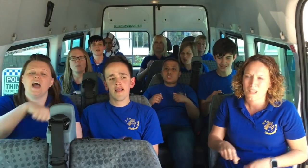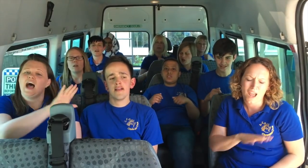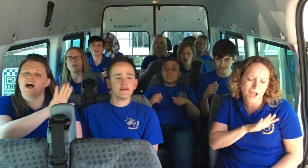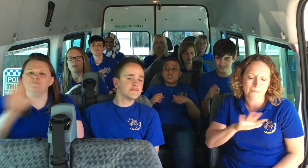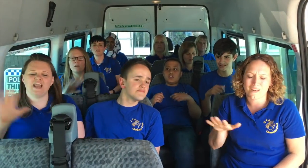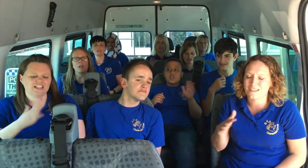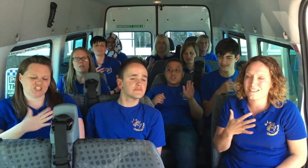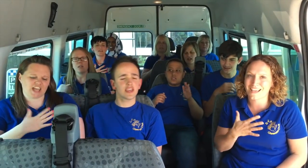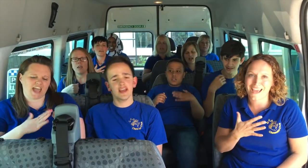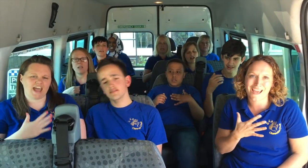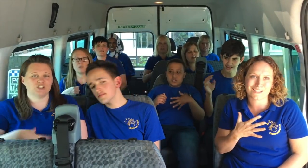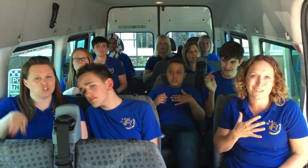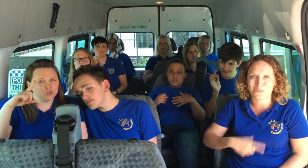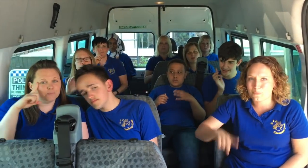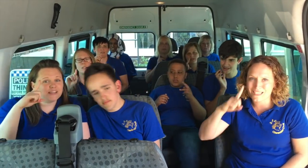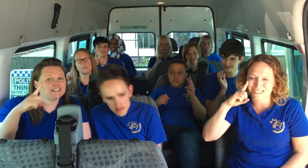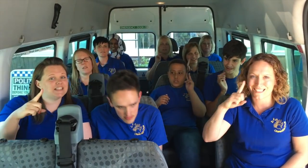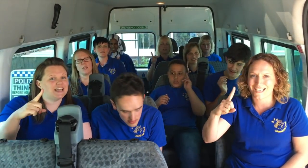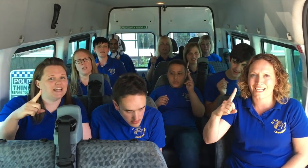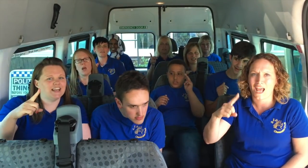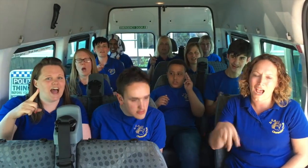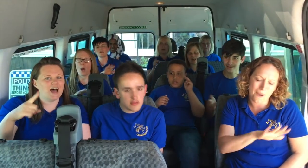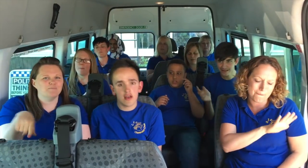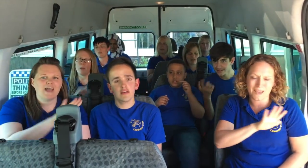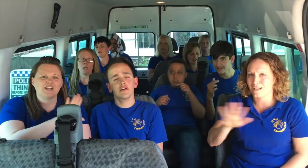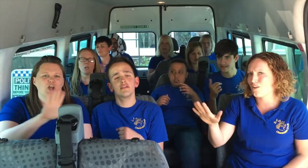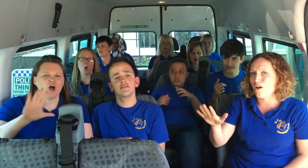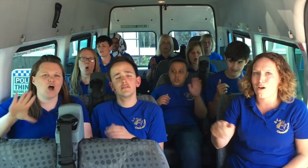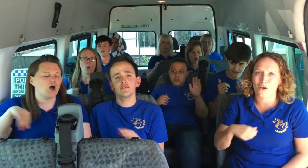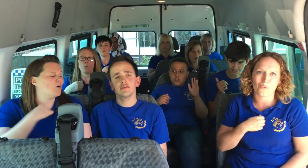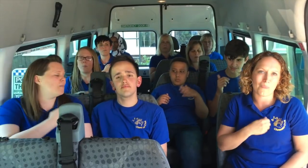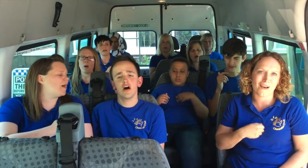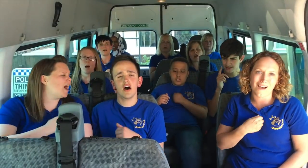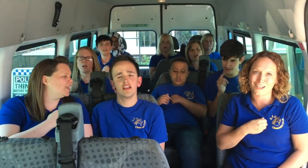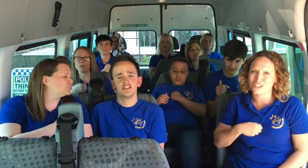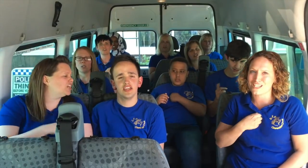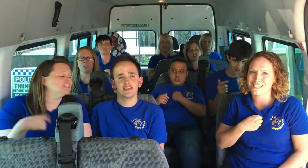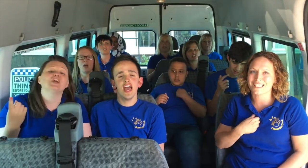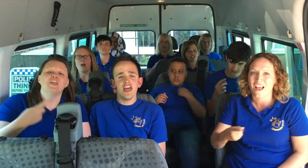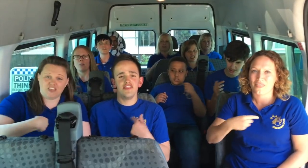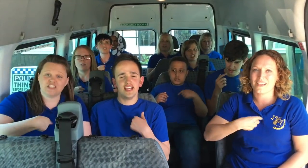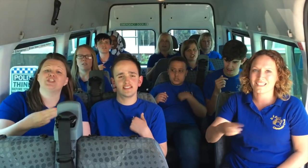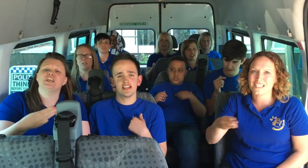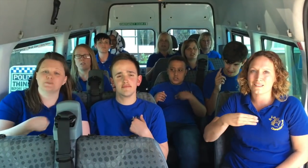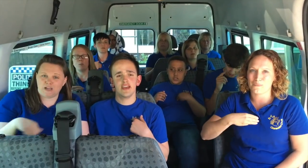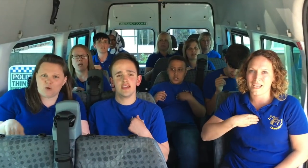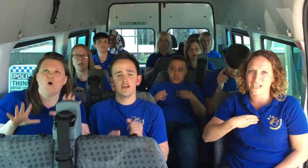I'm not scared to be seen I make no apologies This is me